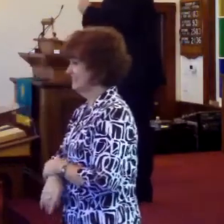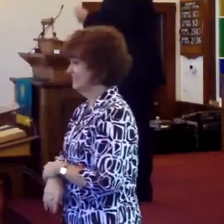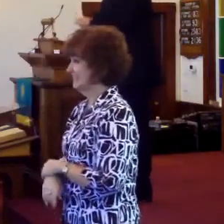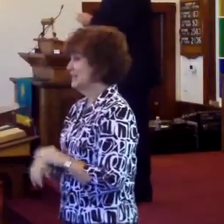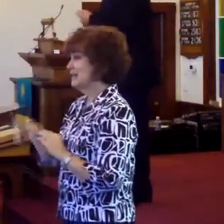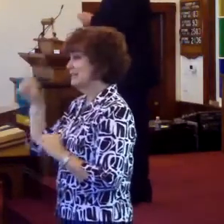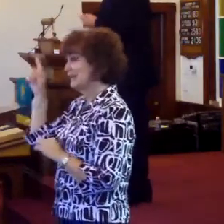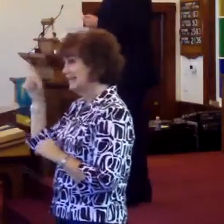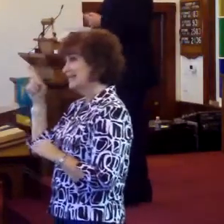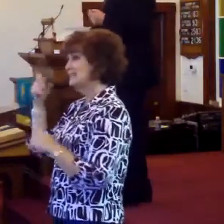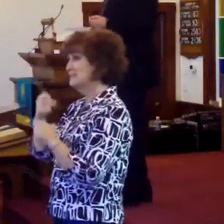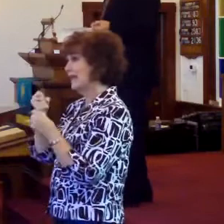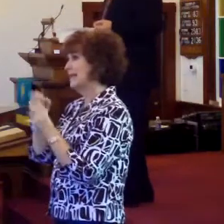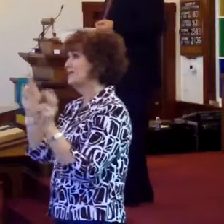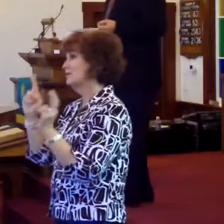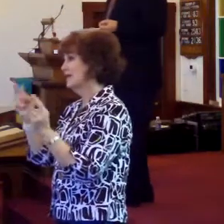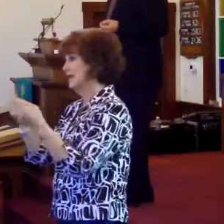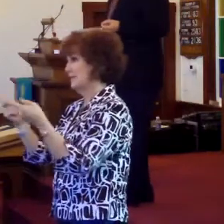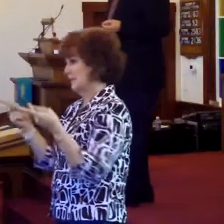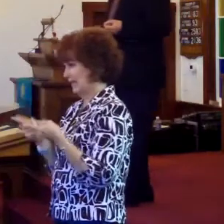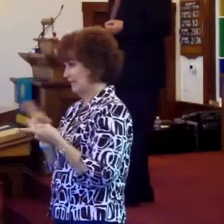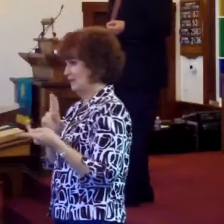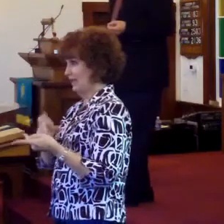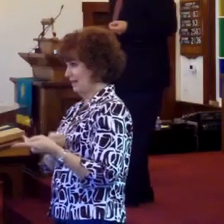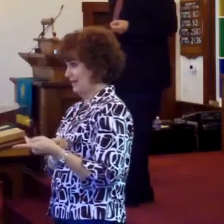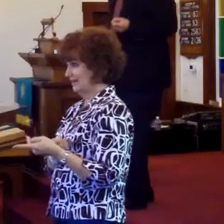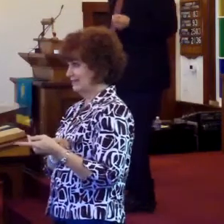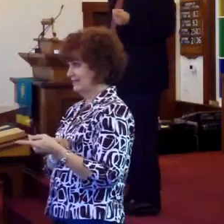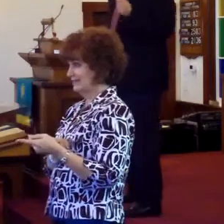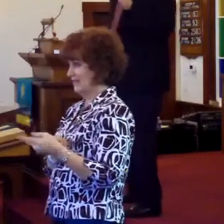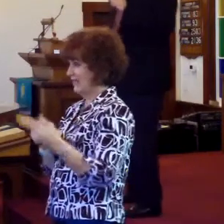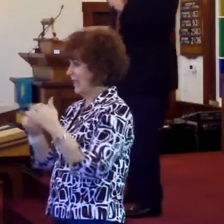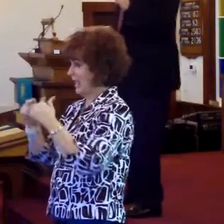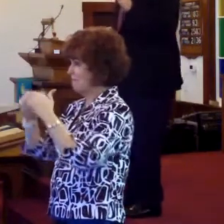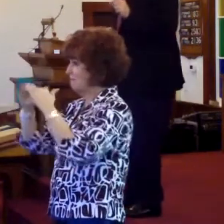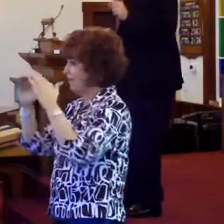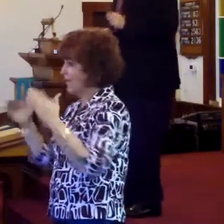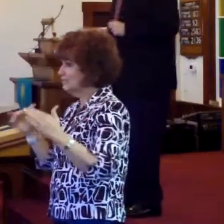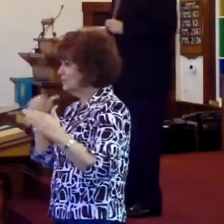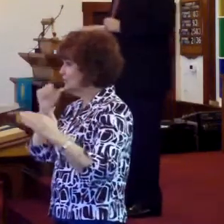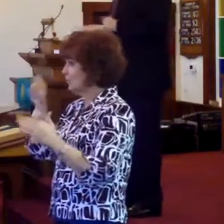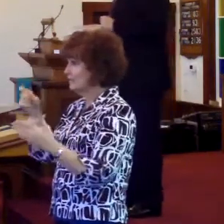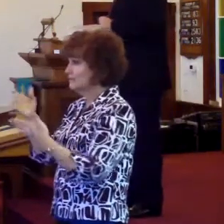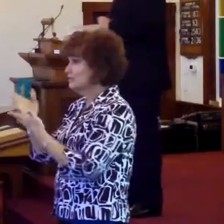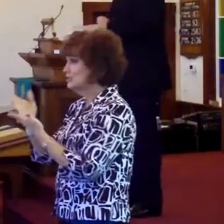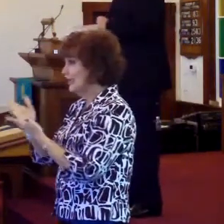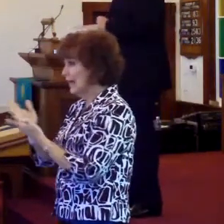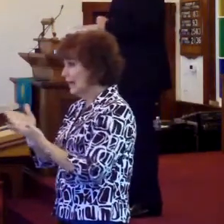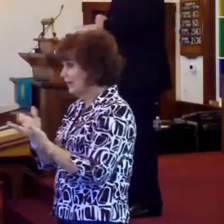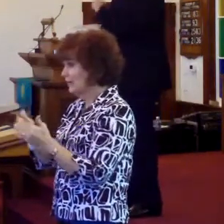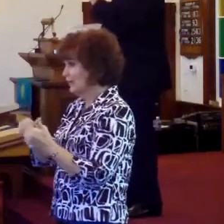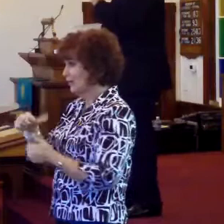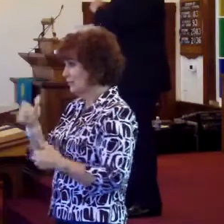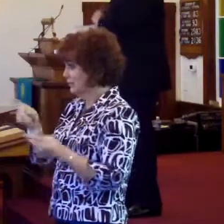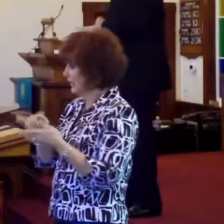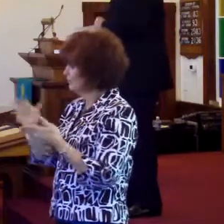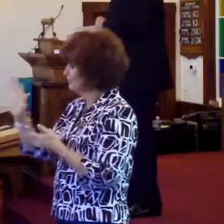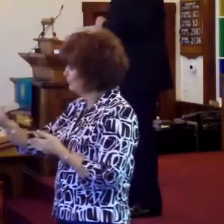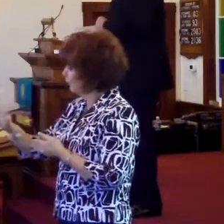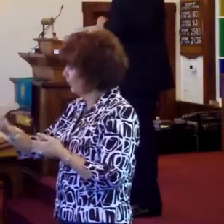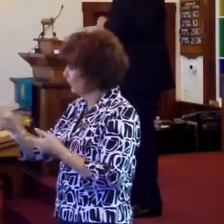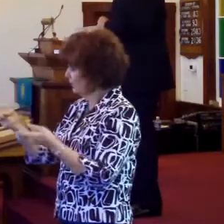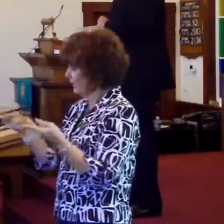He is building us a mansion. And guess what? You don't have to share it with anybody. That's yours.